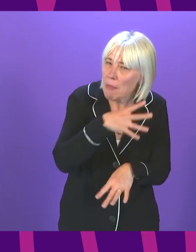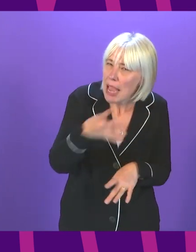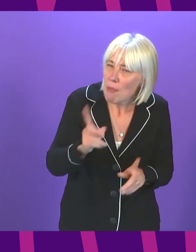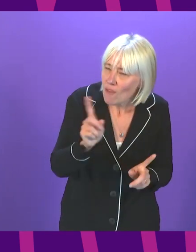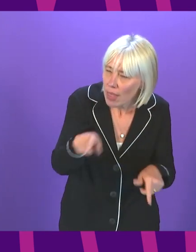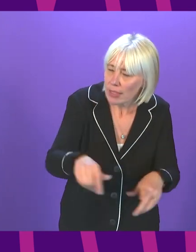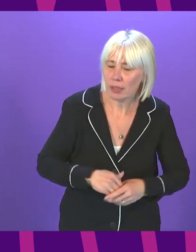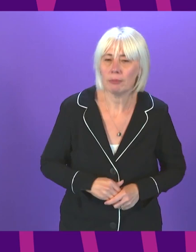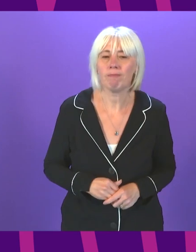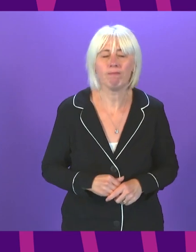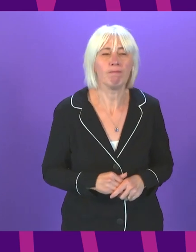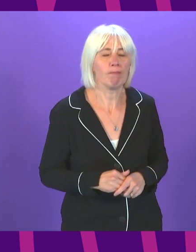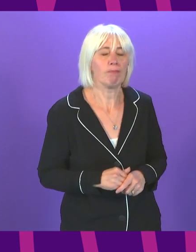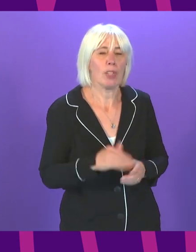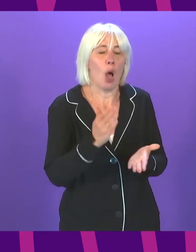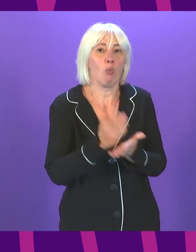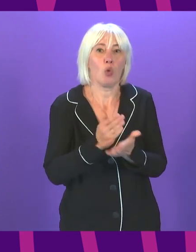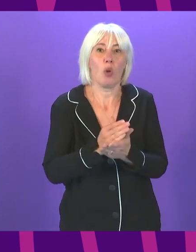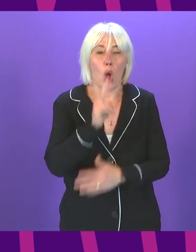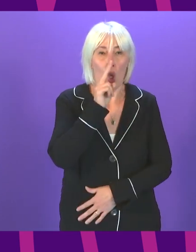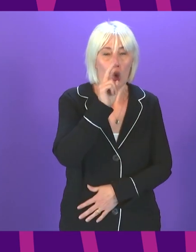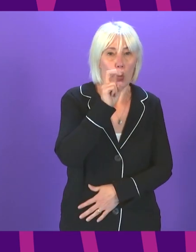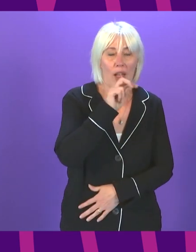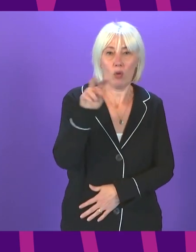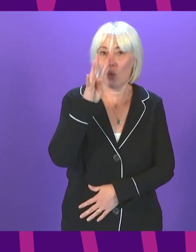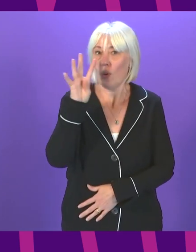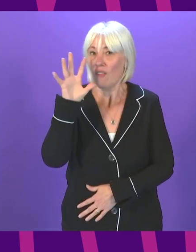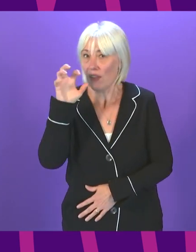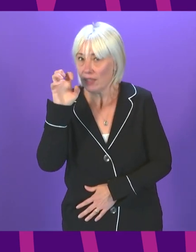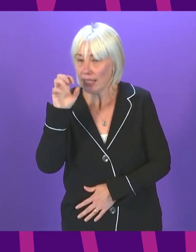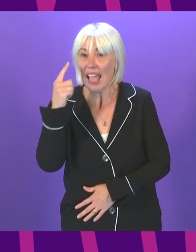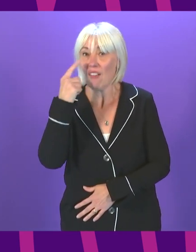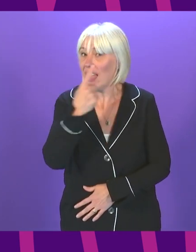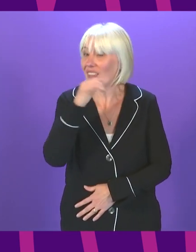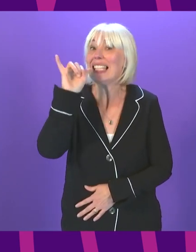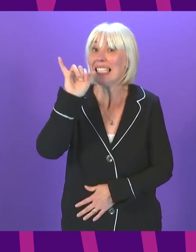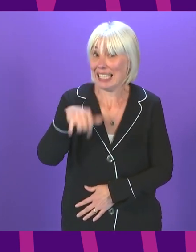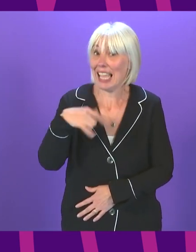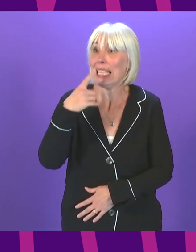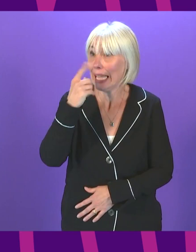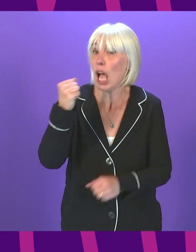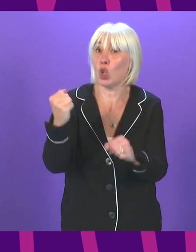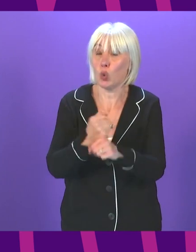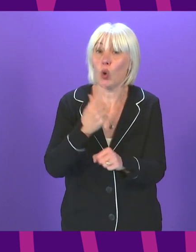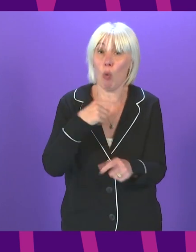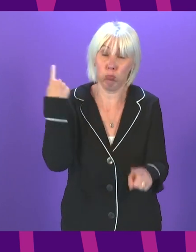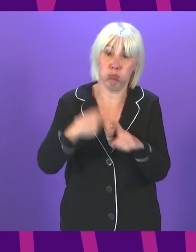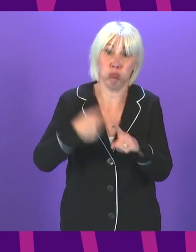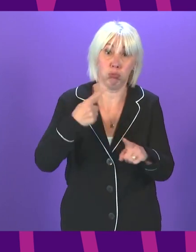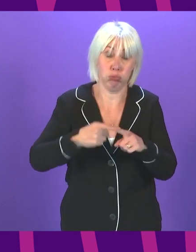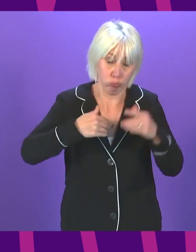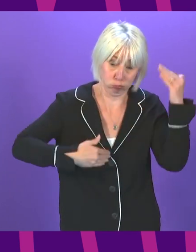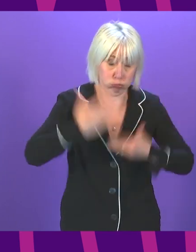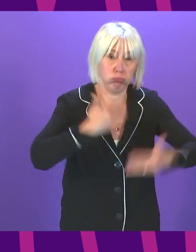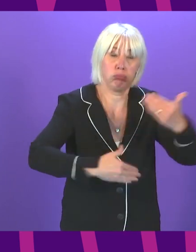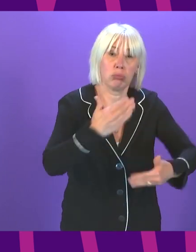true of 12 to 15 year olds, assuming the evidence says that it is safe to do, that I want to get that done as quickly as possible. So as soon